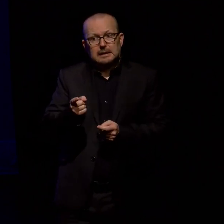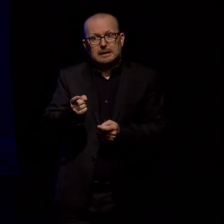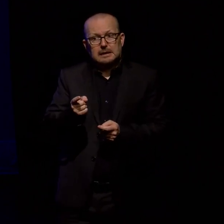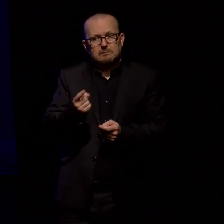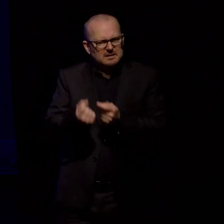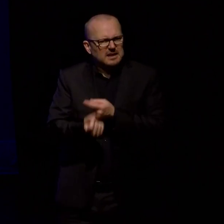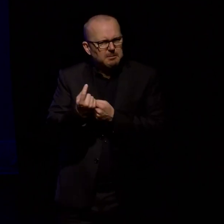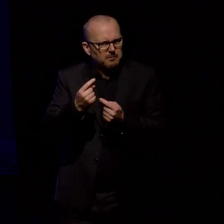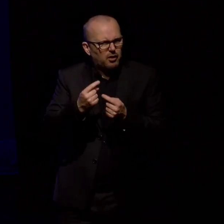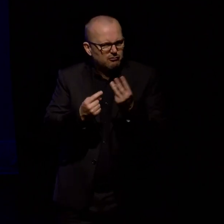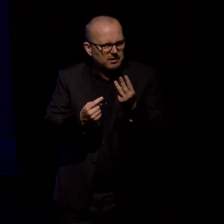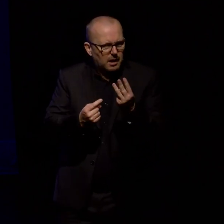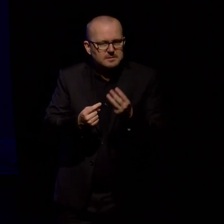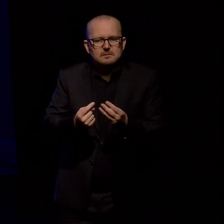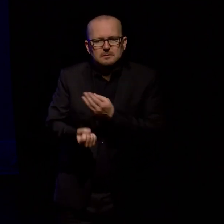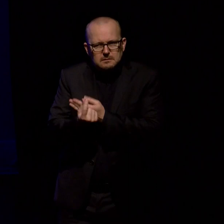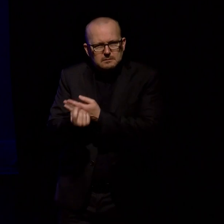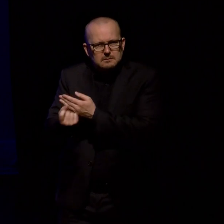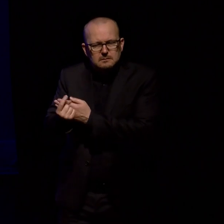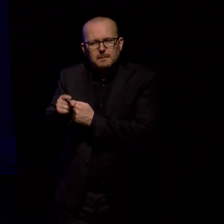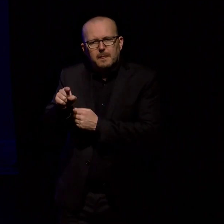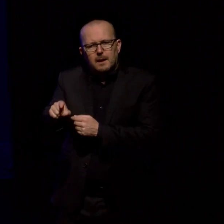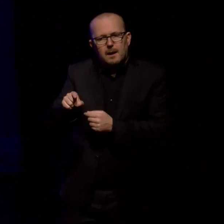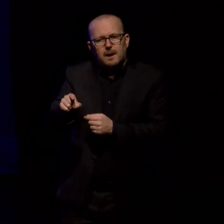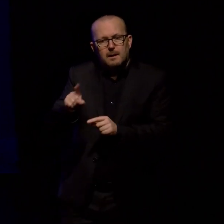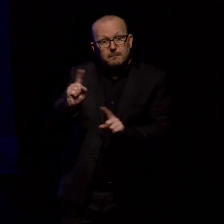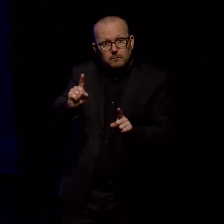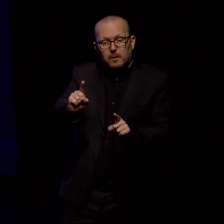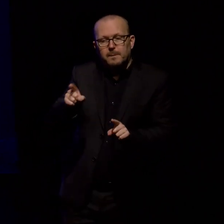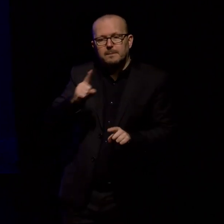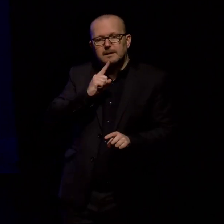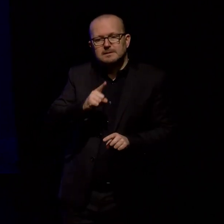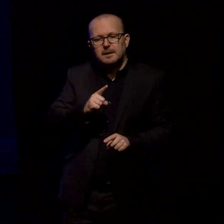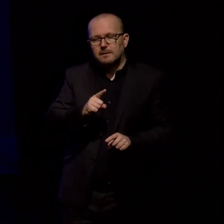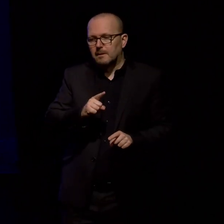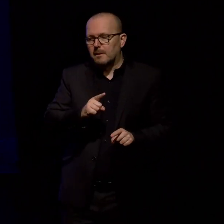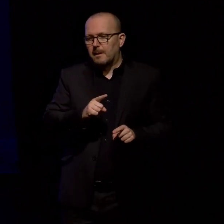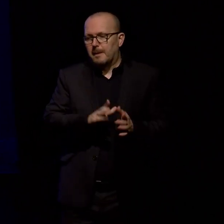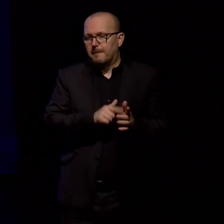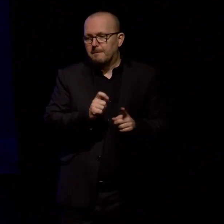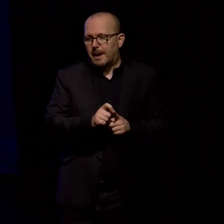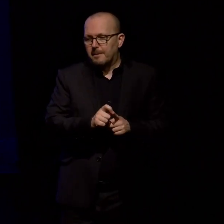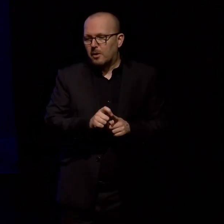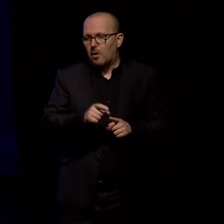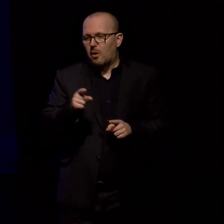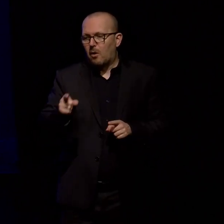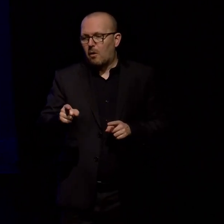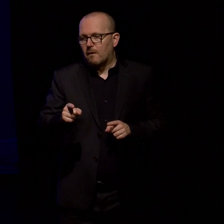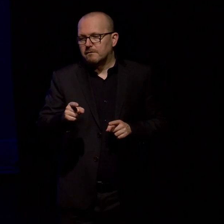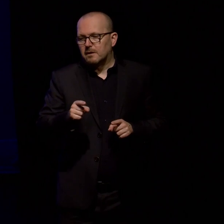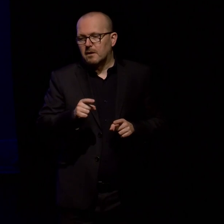occasions was the map of the Takapu of the Australian Gannet